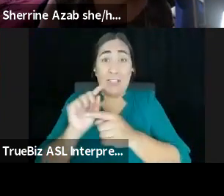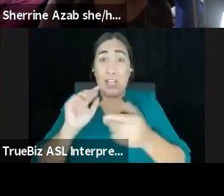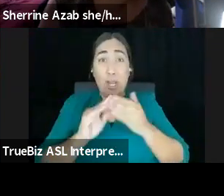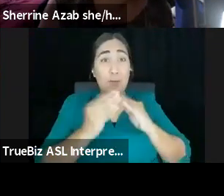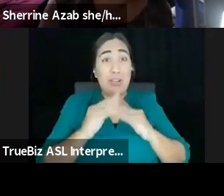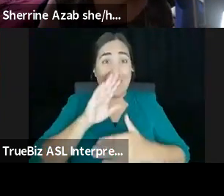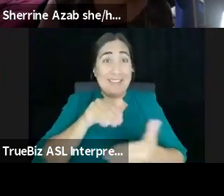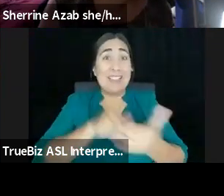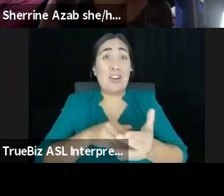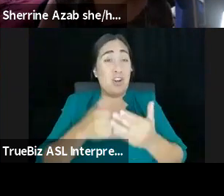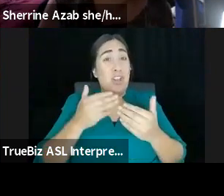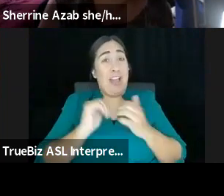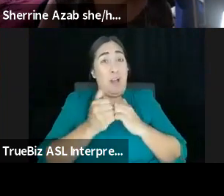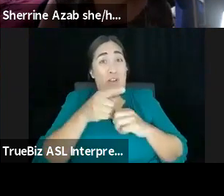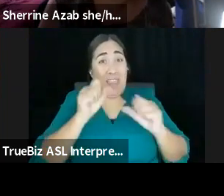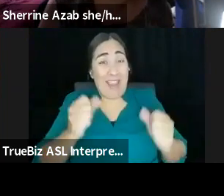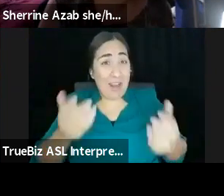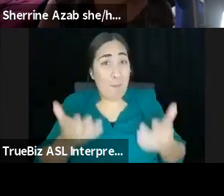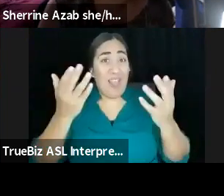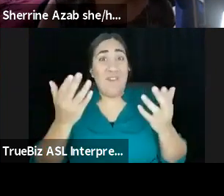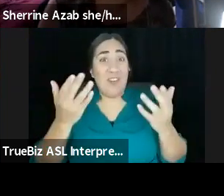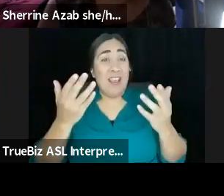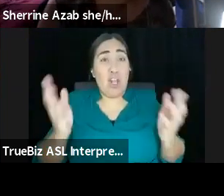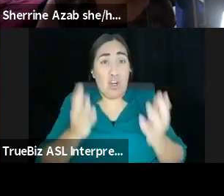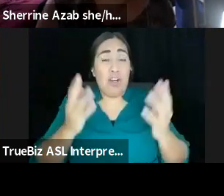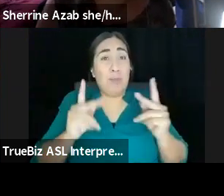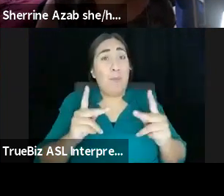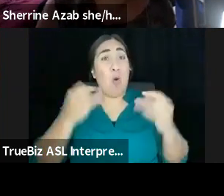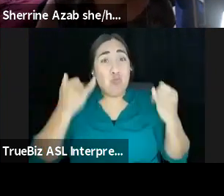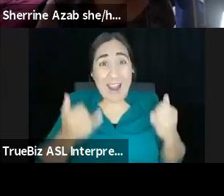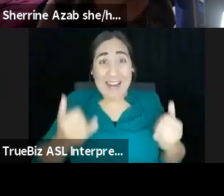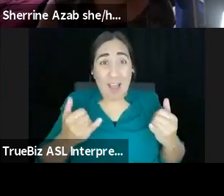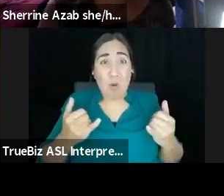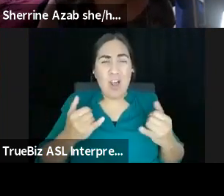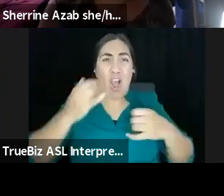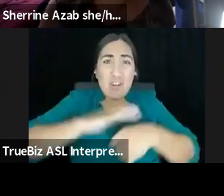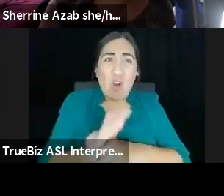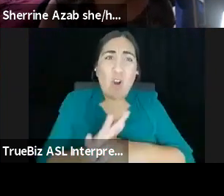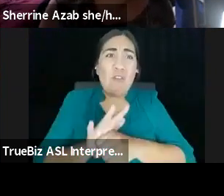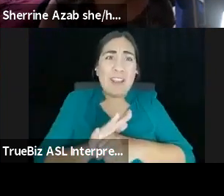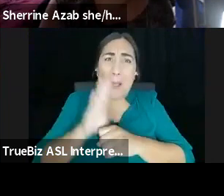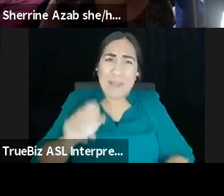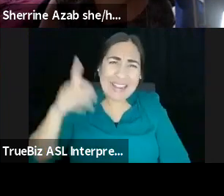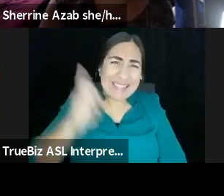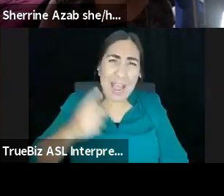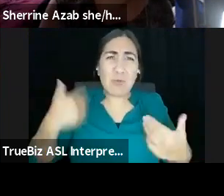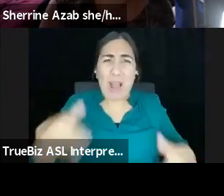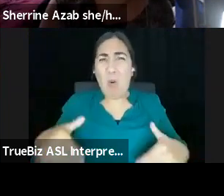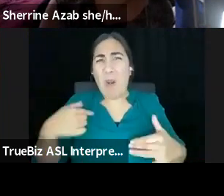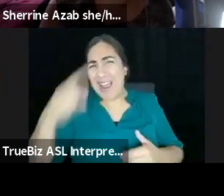That's amazing. And they did it right now. COVID be damned. So it's just like, this is just a very exciting time I also want to keep there while also